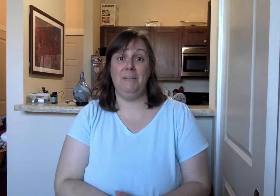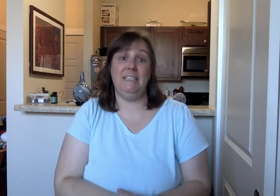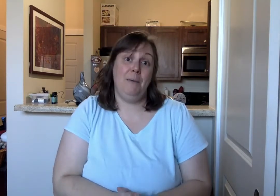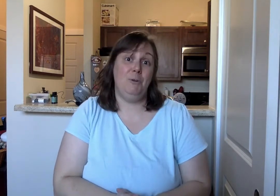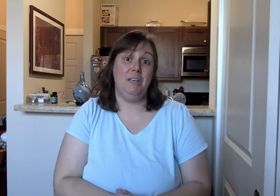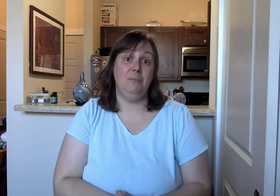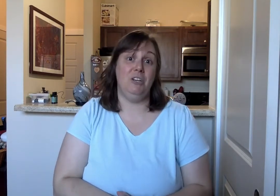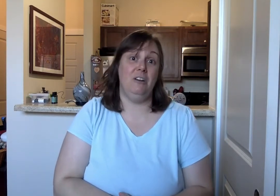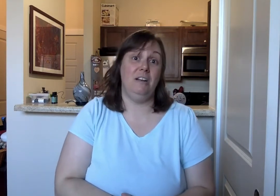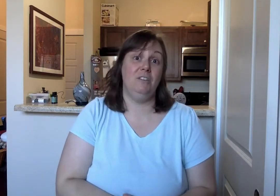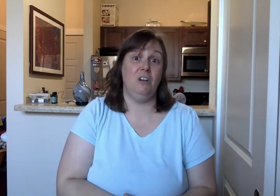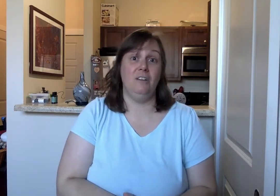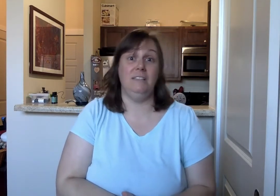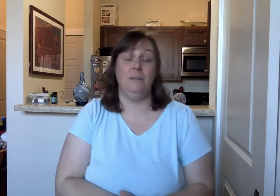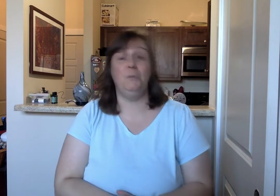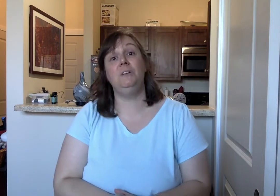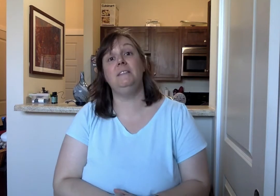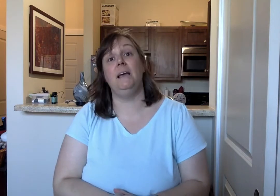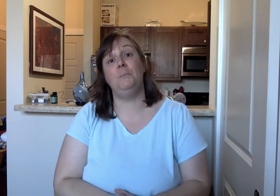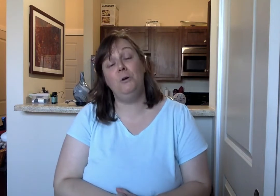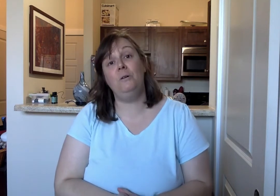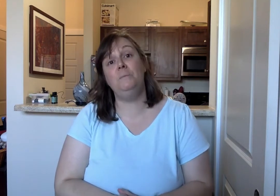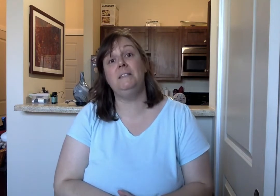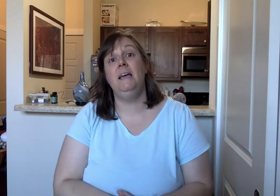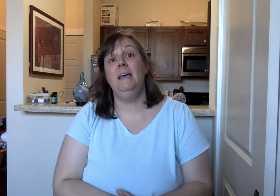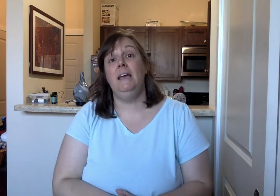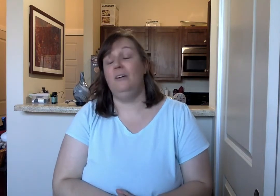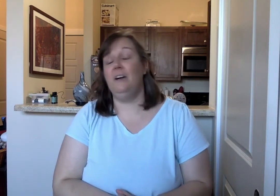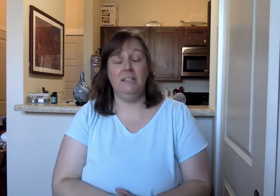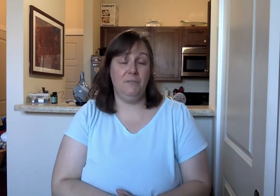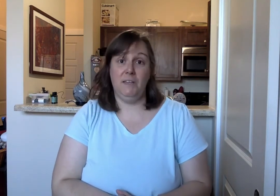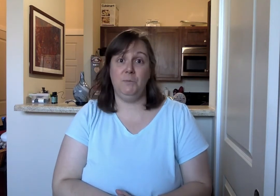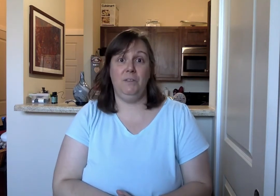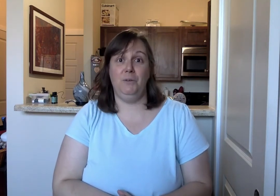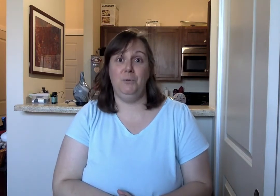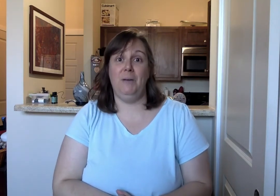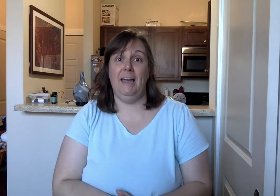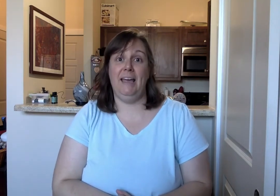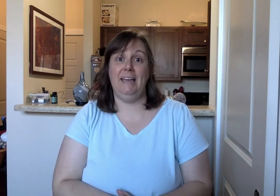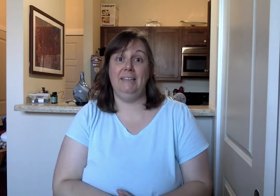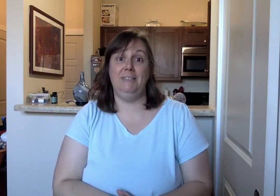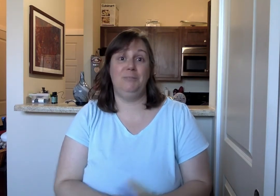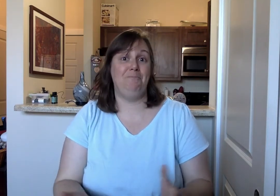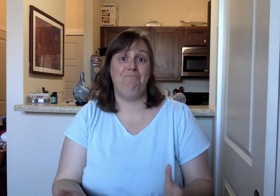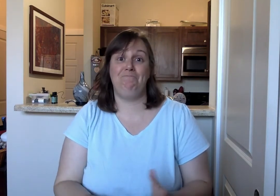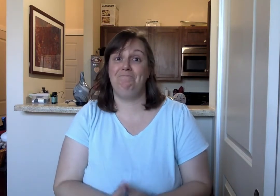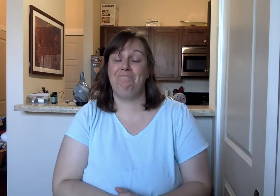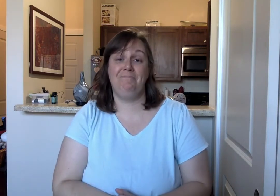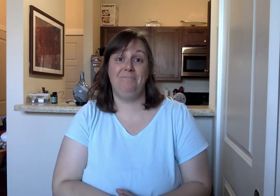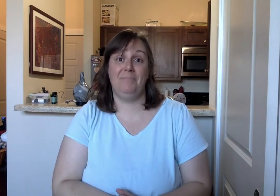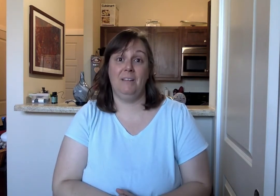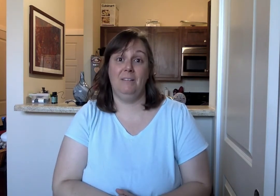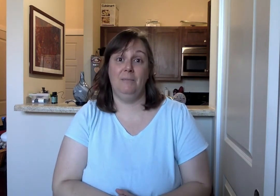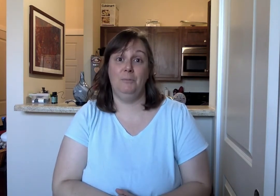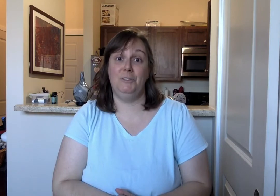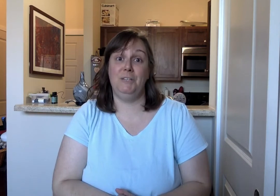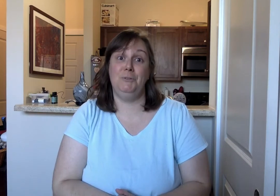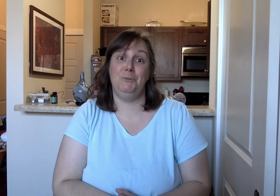meantime we'll keep sharing songs and books and poems and all kinds of things with you and we'll see you soon